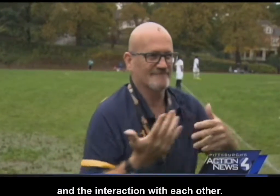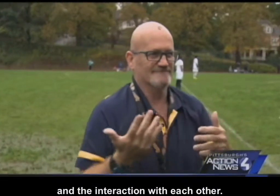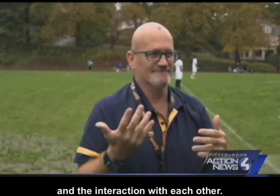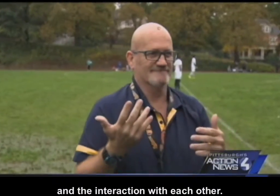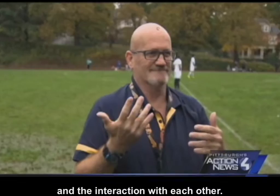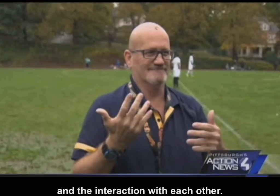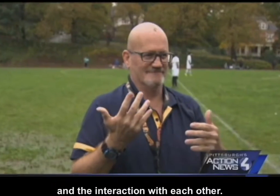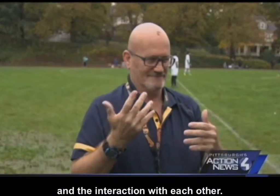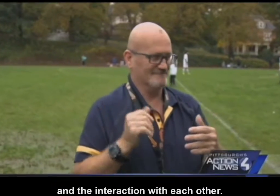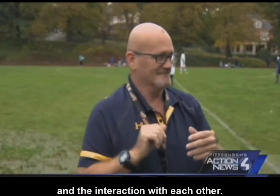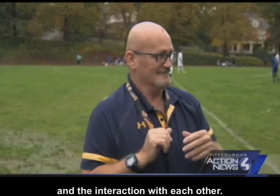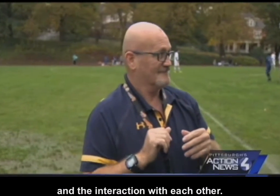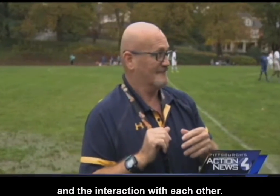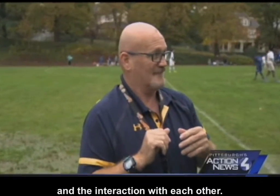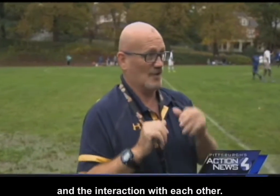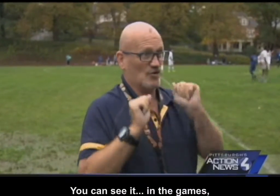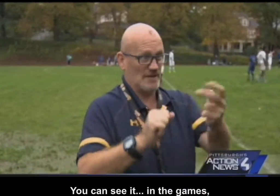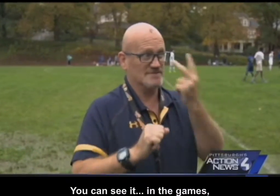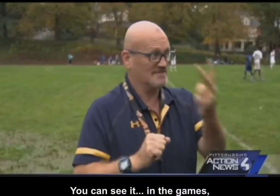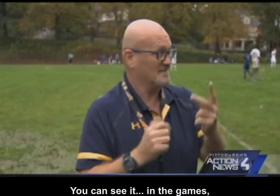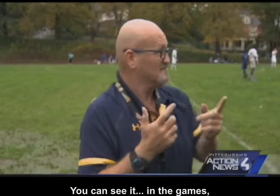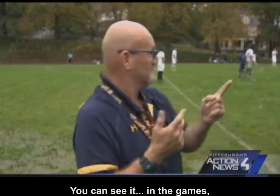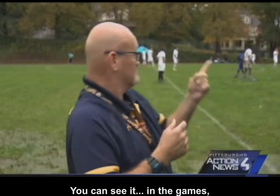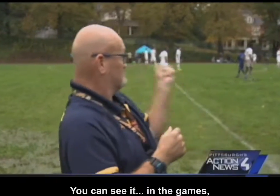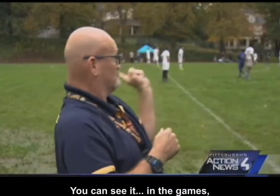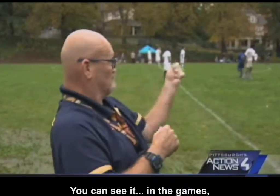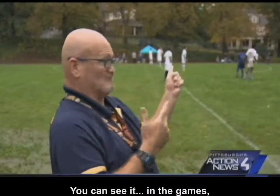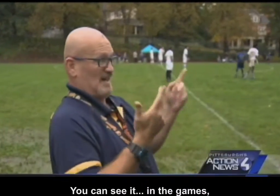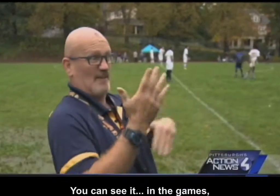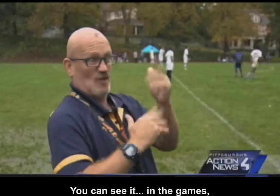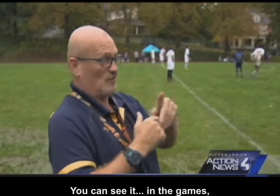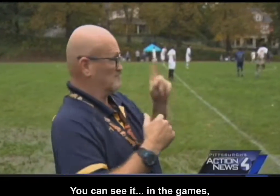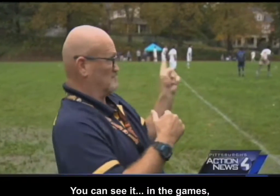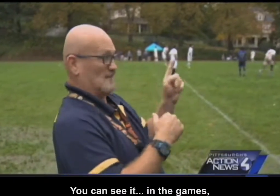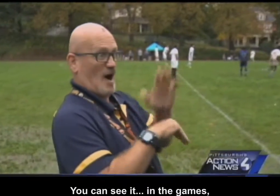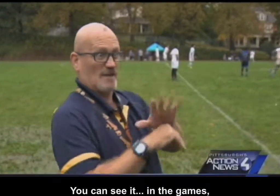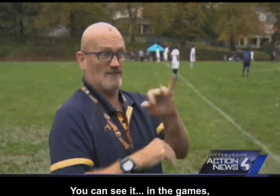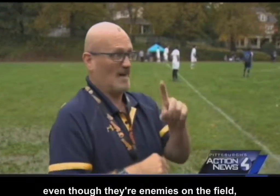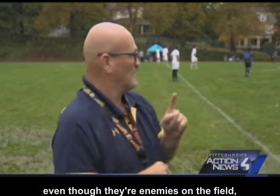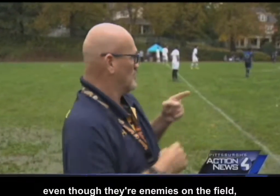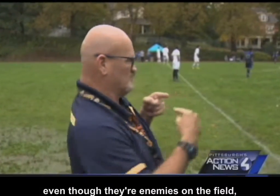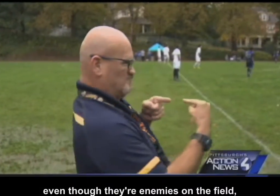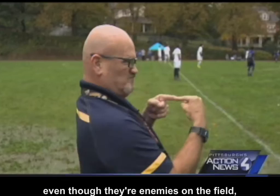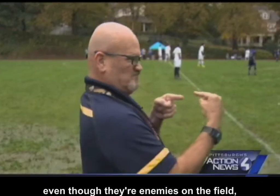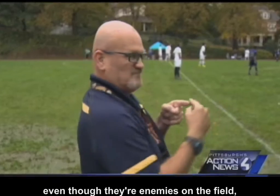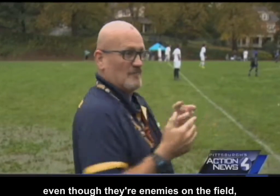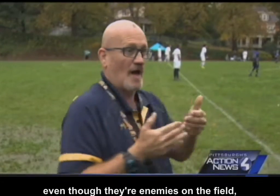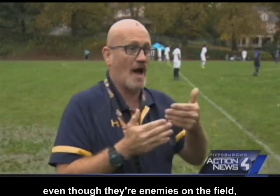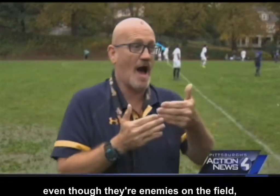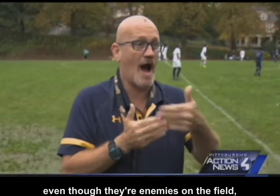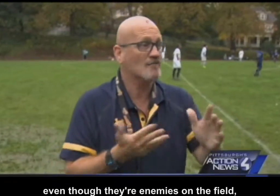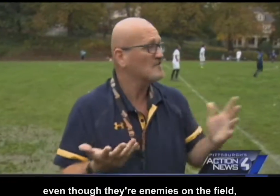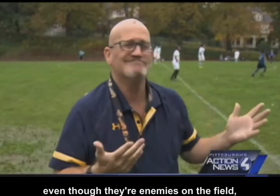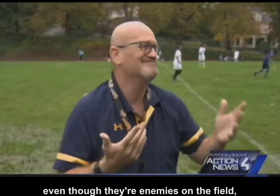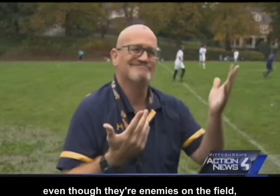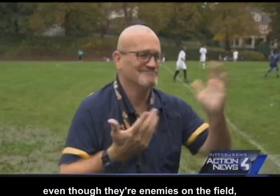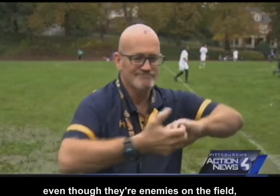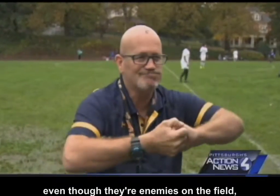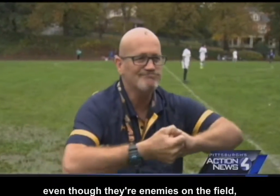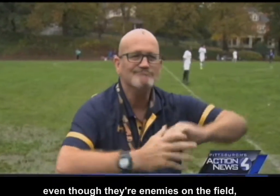the interaction with each other. You can see it in the games, even though, even they're on the field, there are enemies on the field after that.